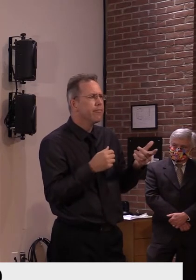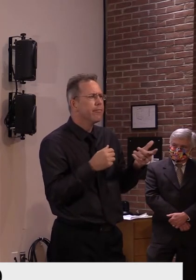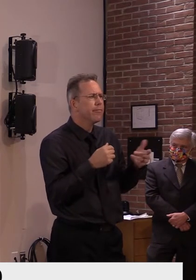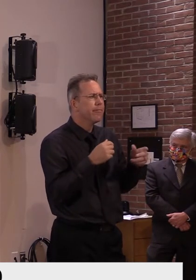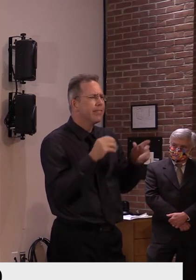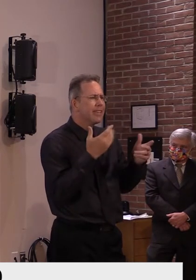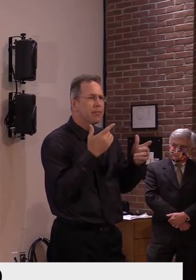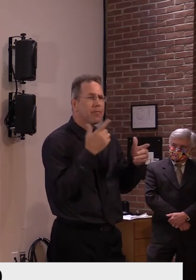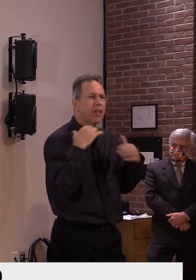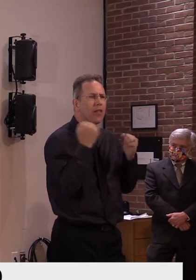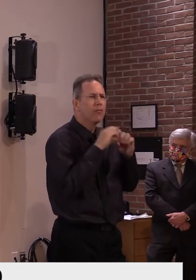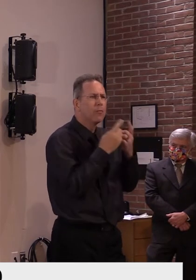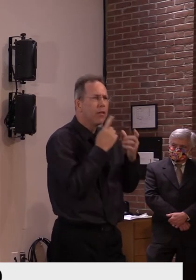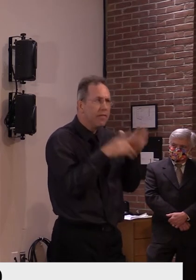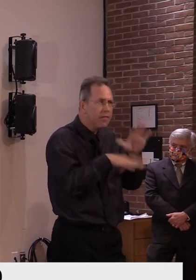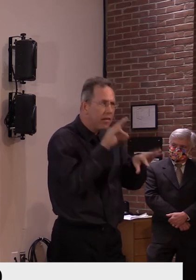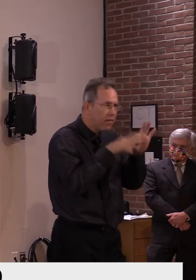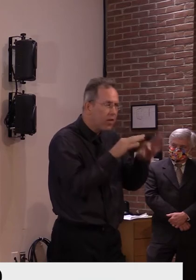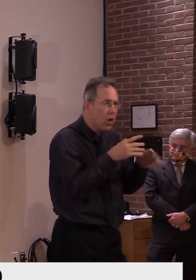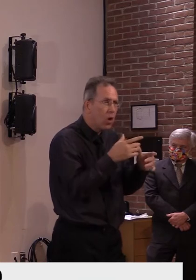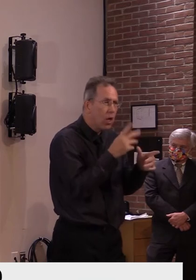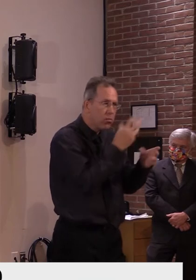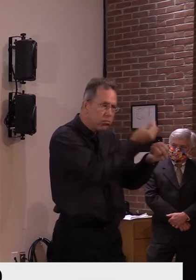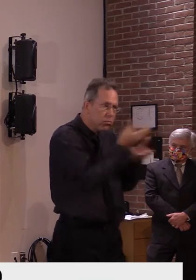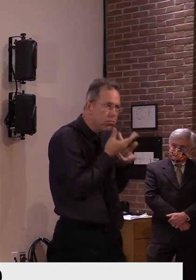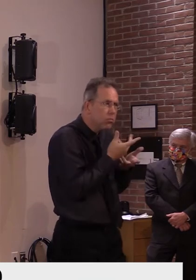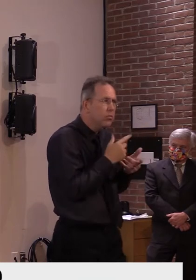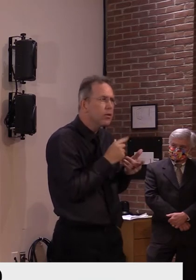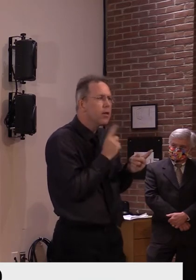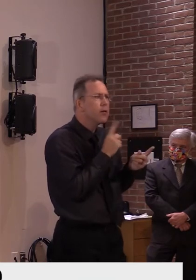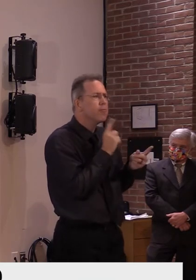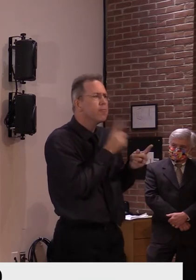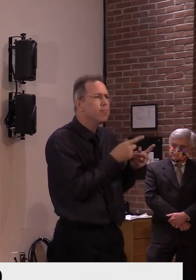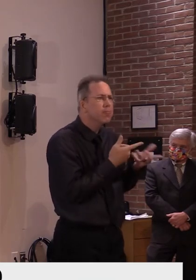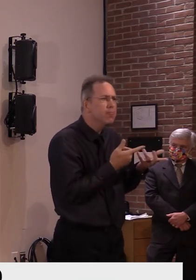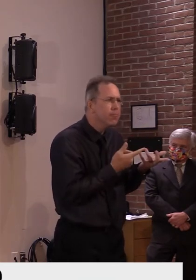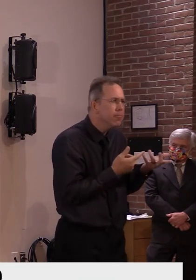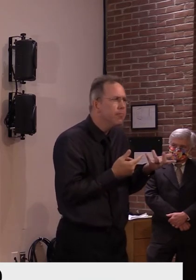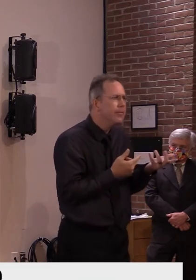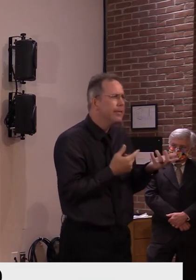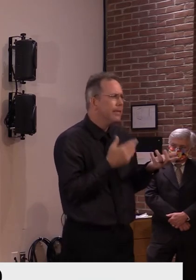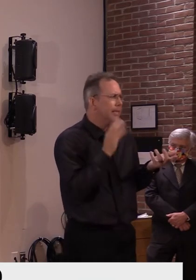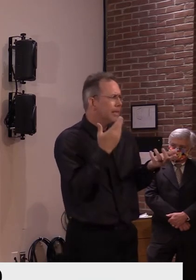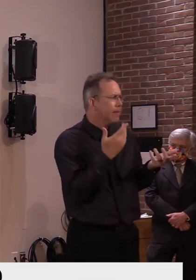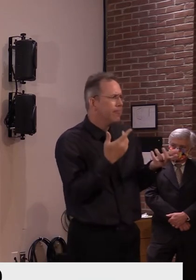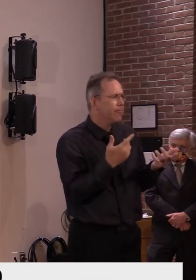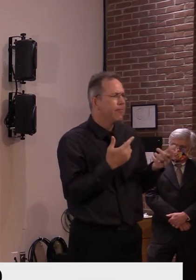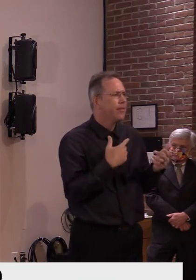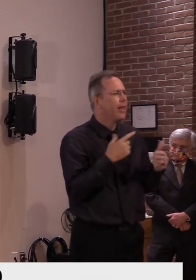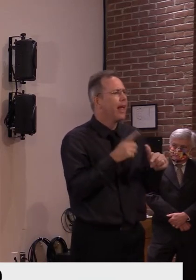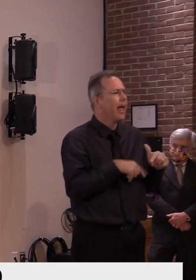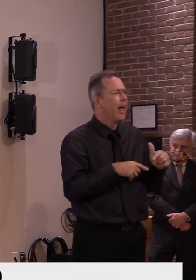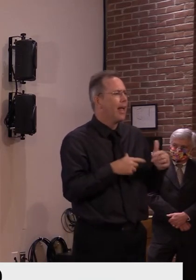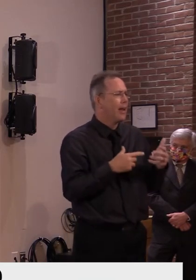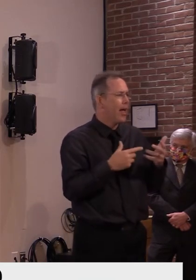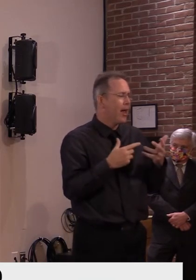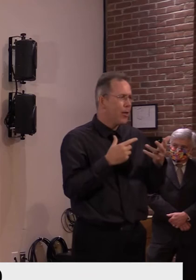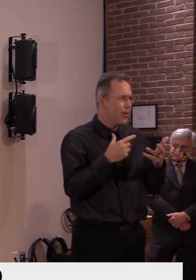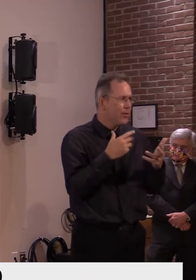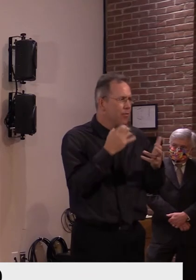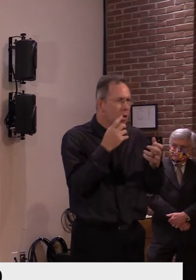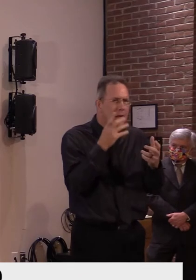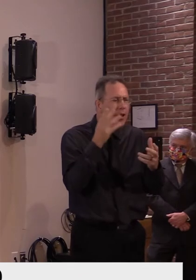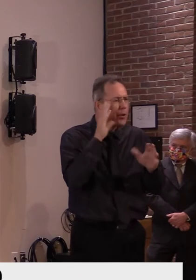unmovable behavior. Yeah. We, we cannot confirm, uh, the precision with which you've delivered the news here today.